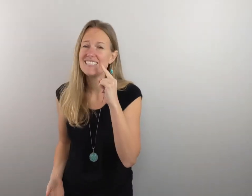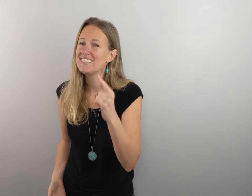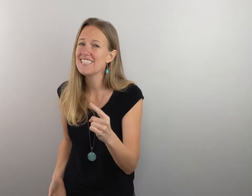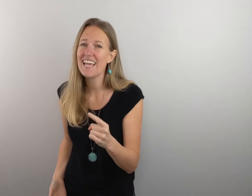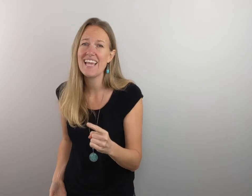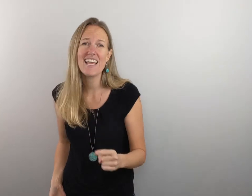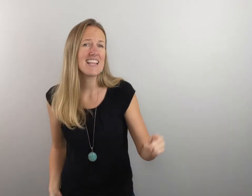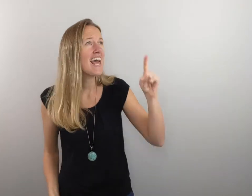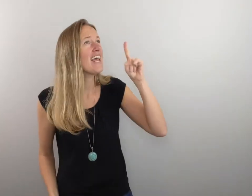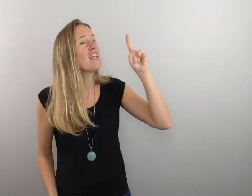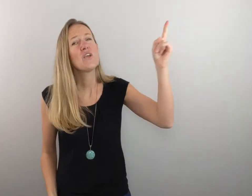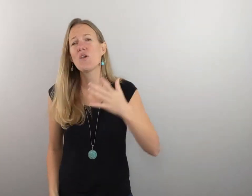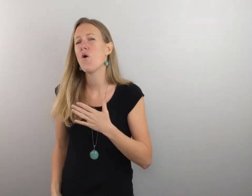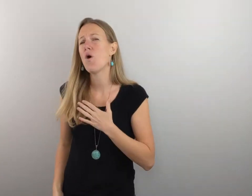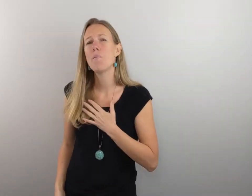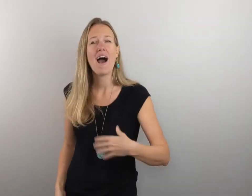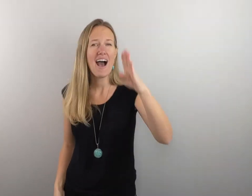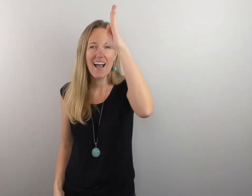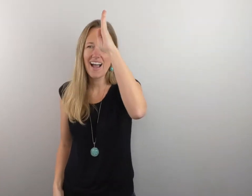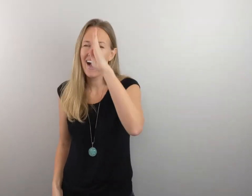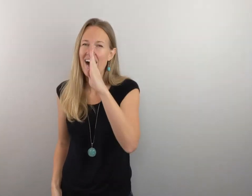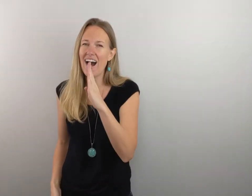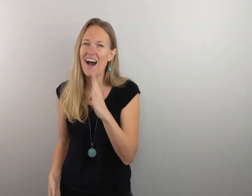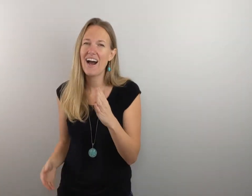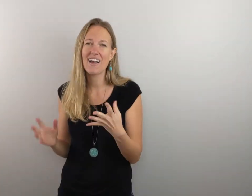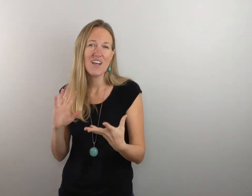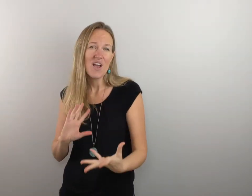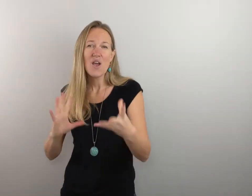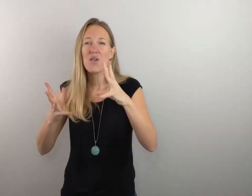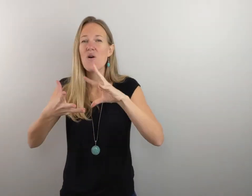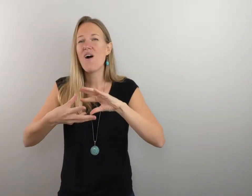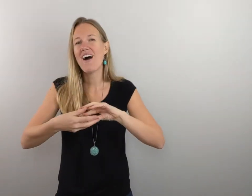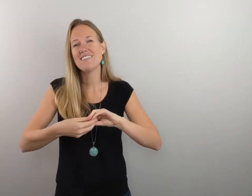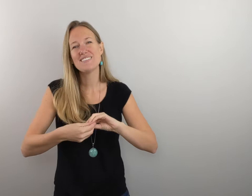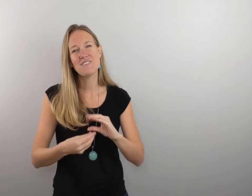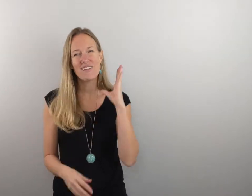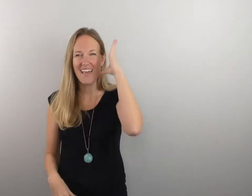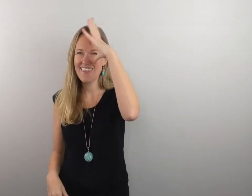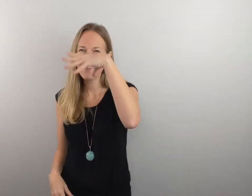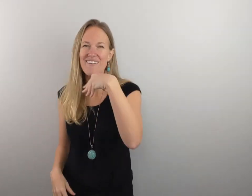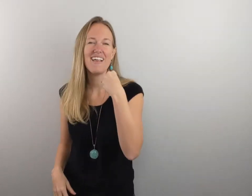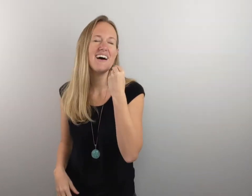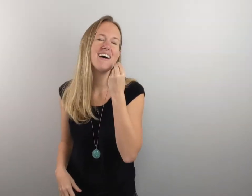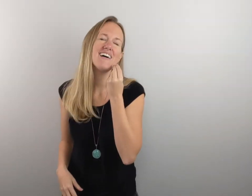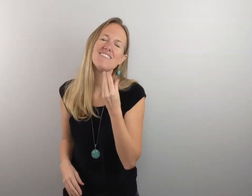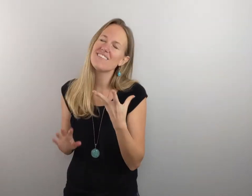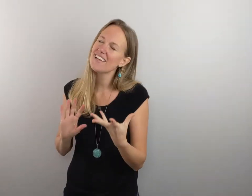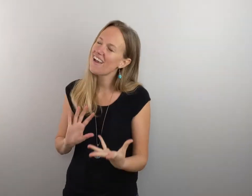to say that you're my God. You're altogether lovely,